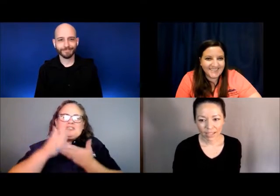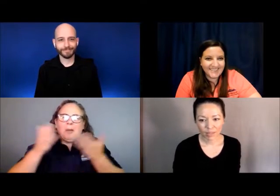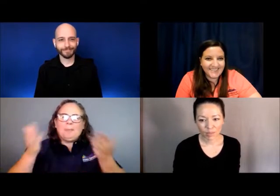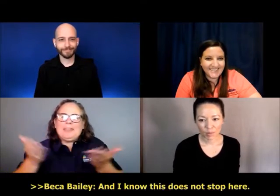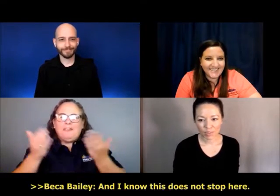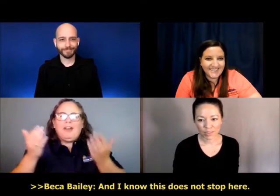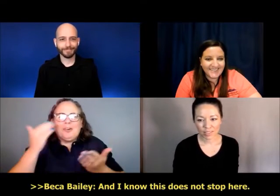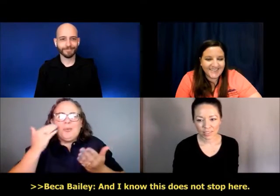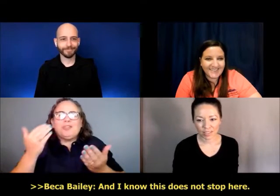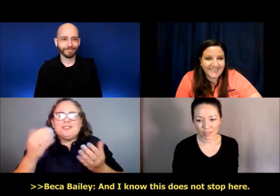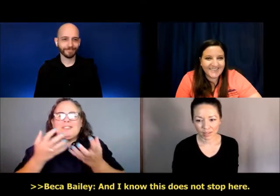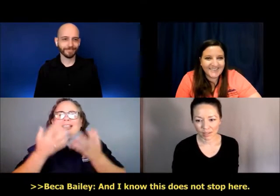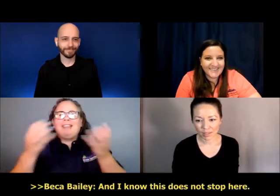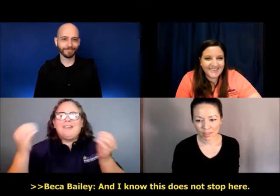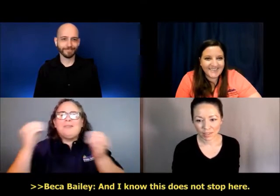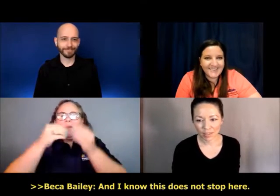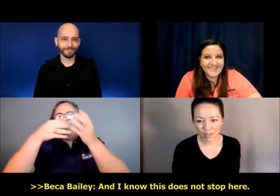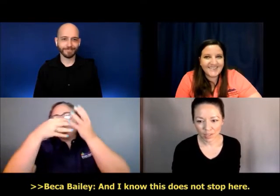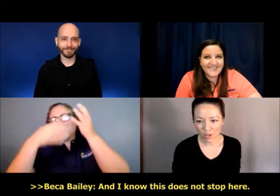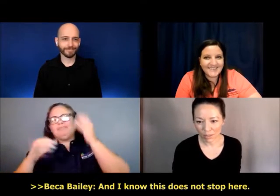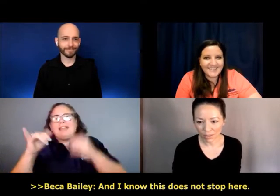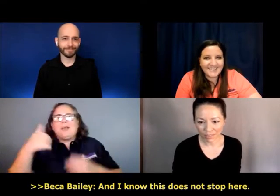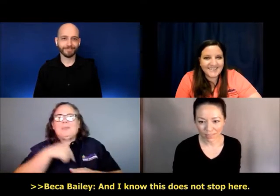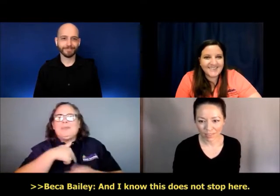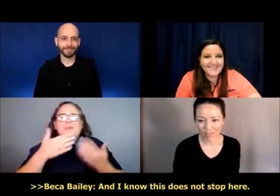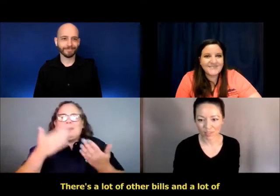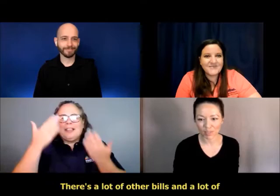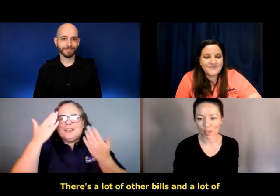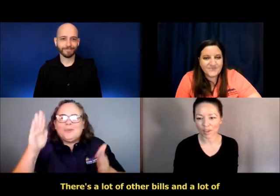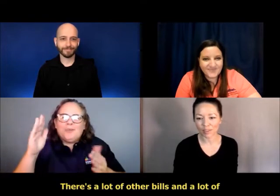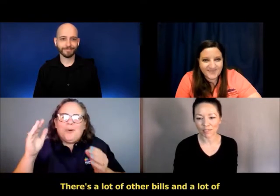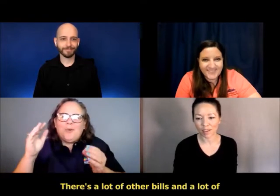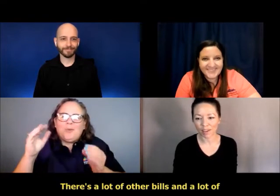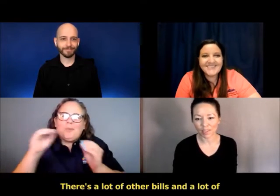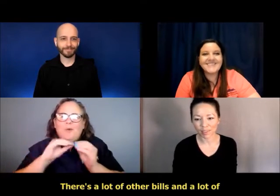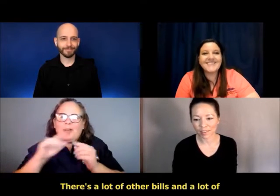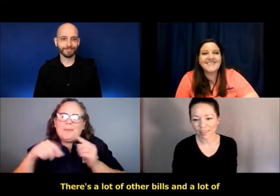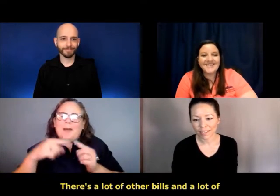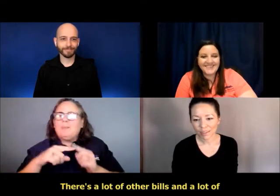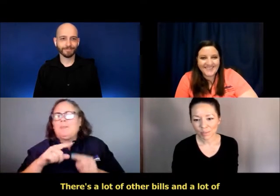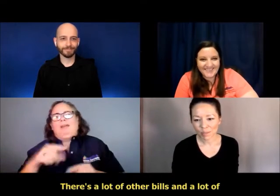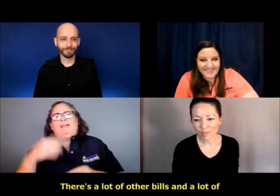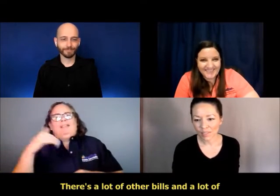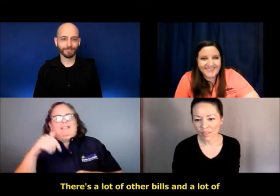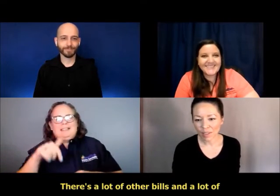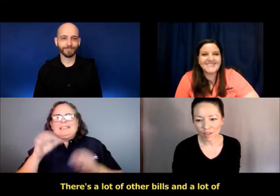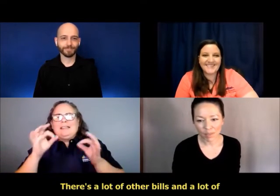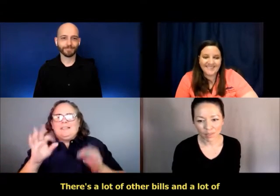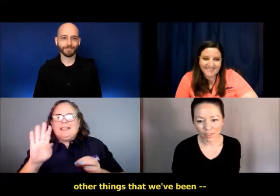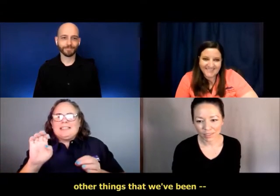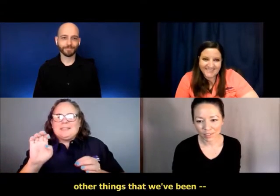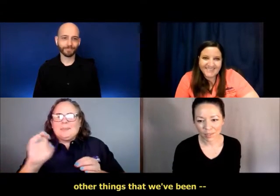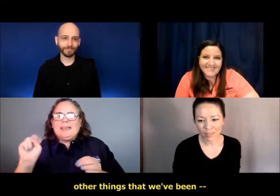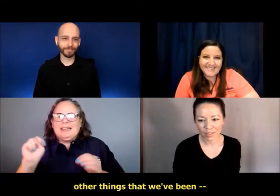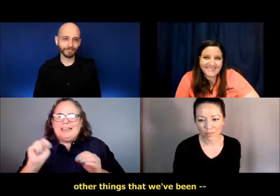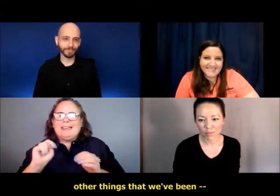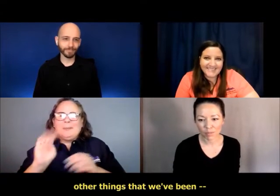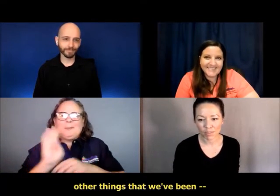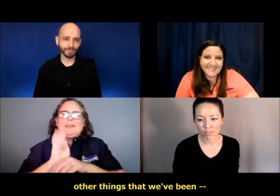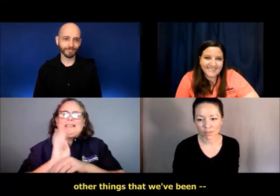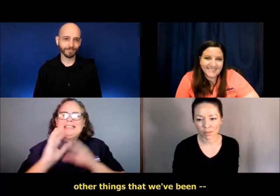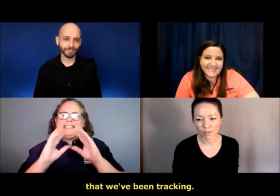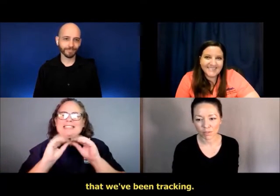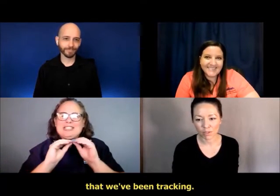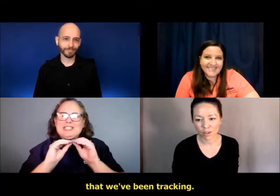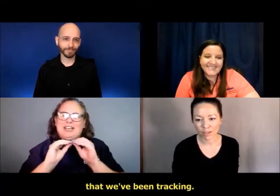And I know this, uh, it does not stop here. There's a lot of other bills and a lot of other, you know, things that